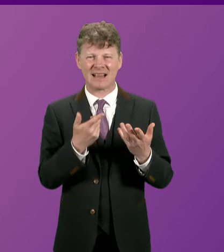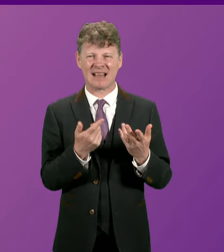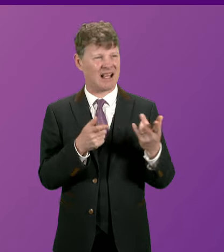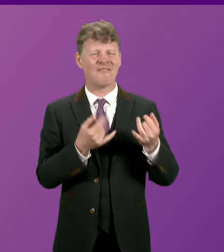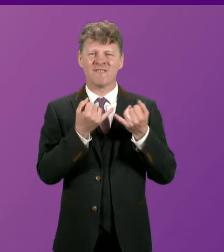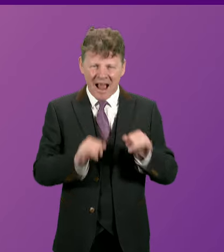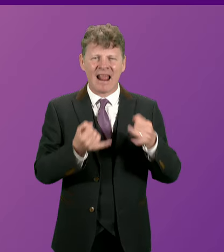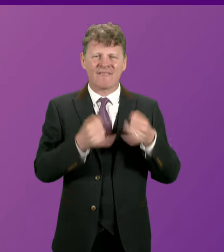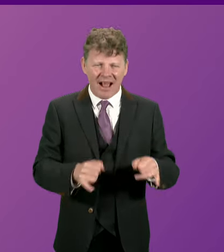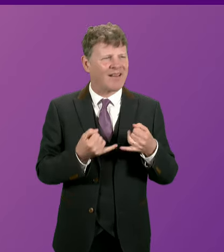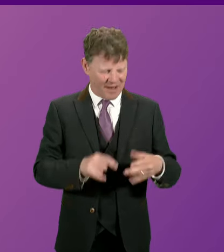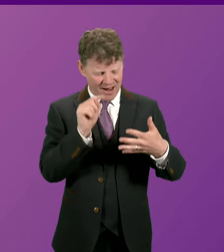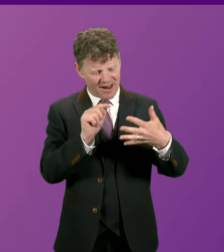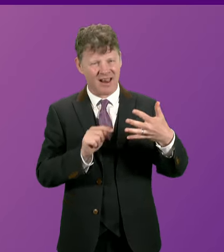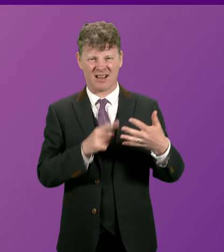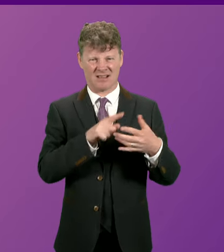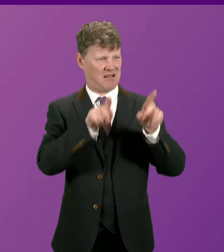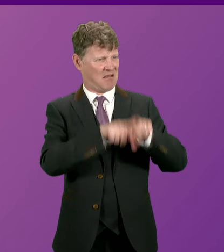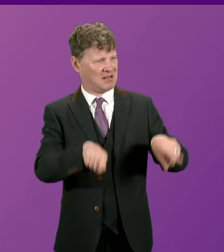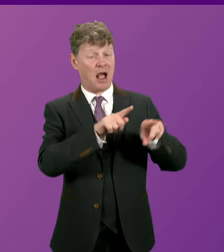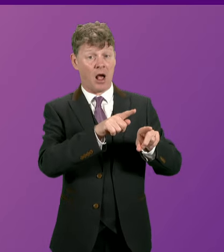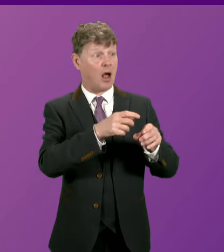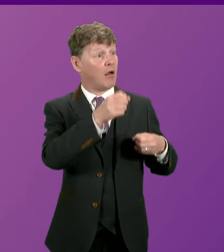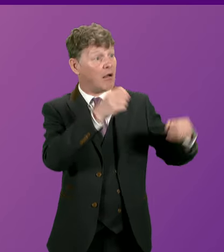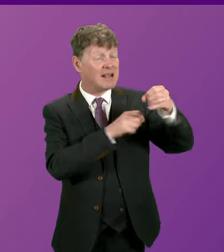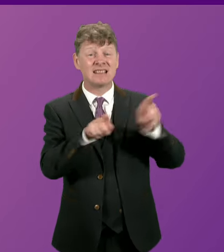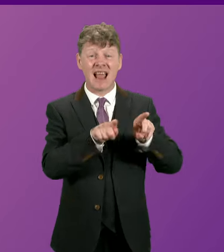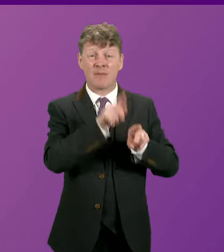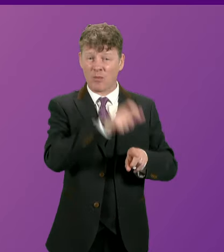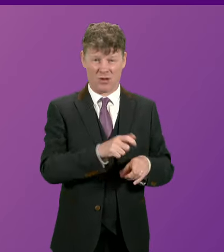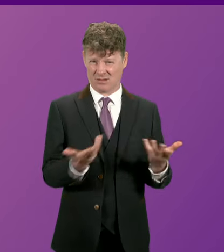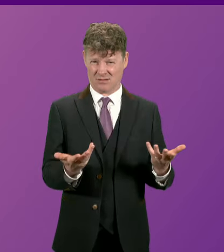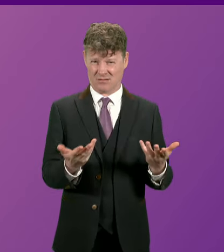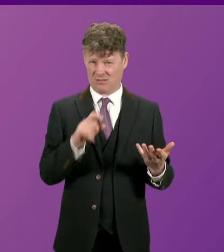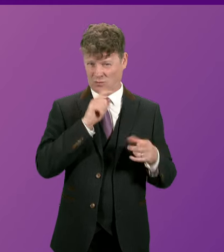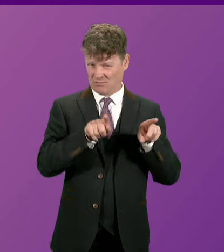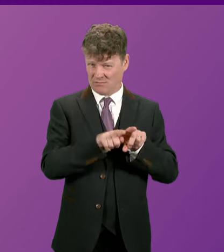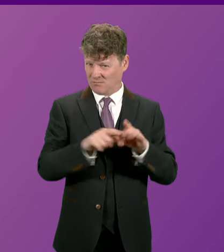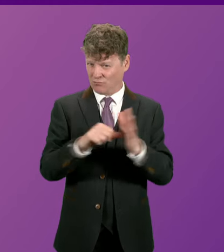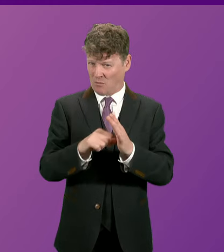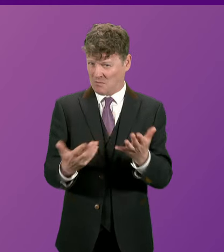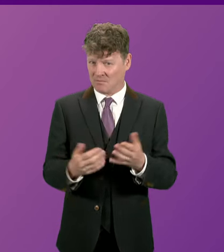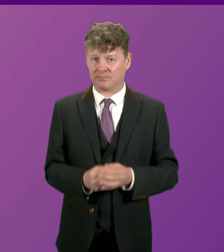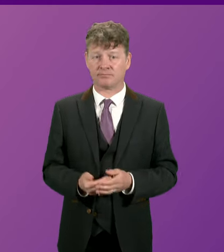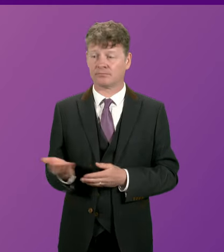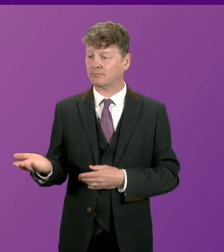Scotland if they keep doing the same thing over and over again? First Minister.